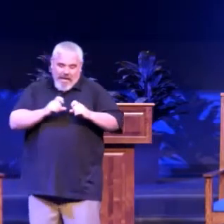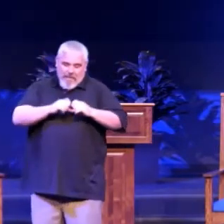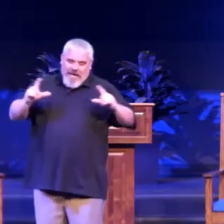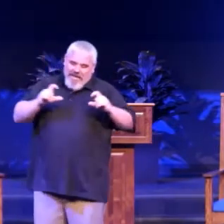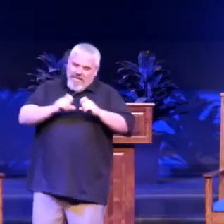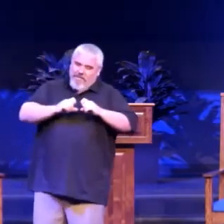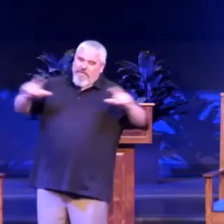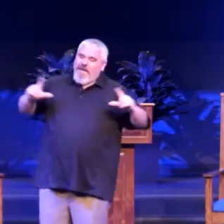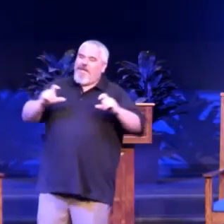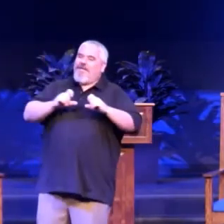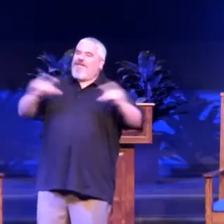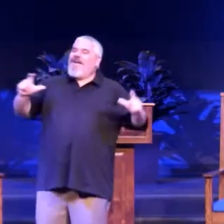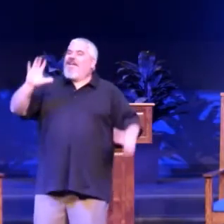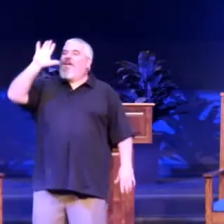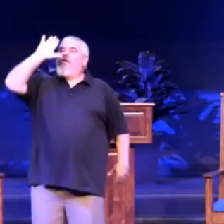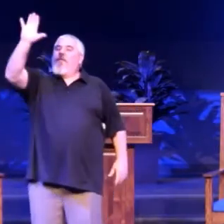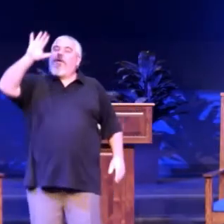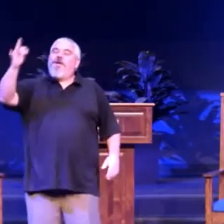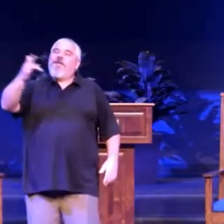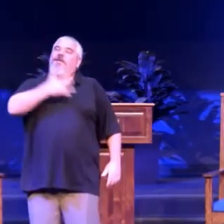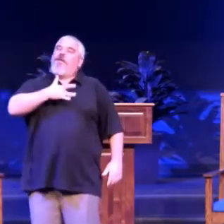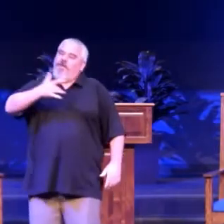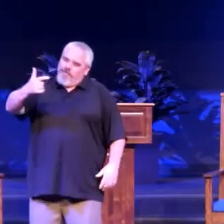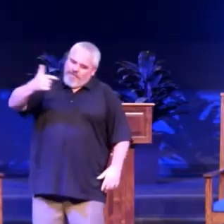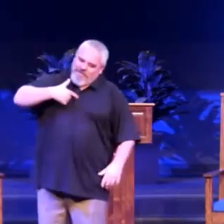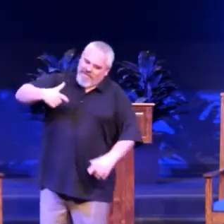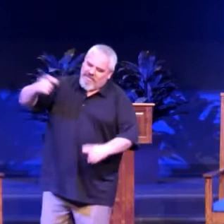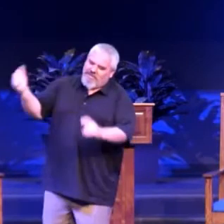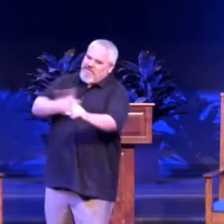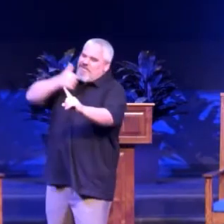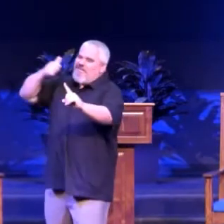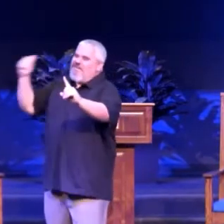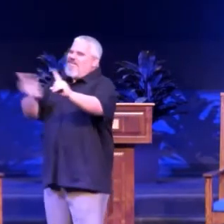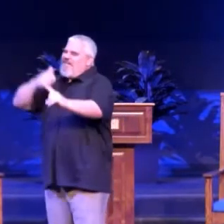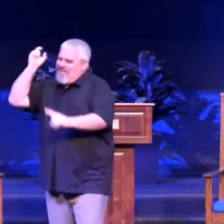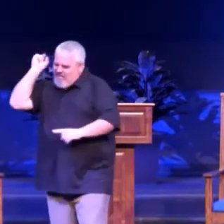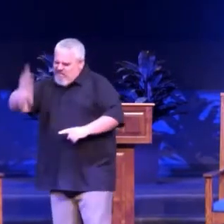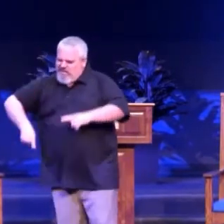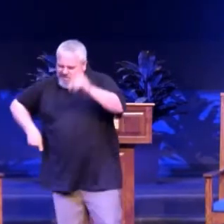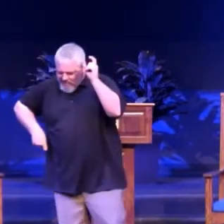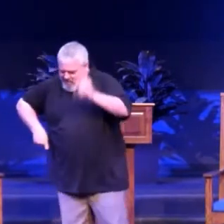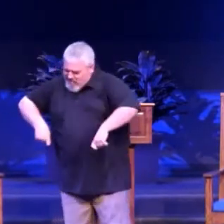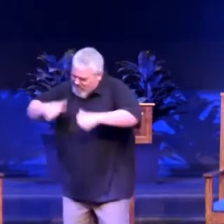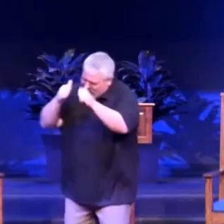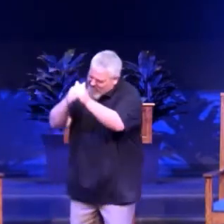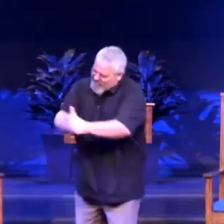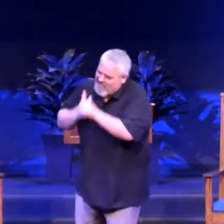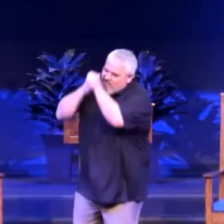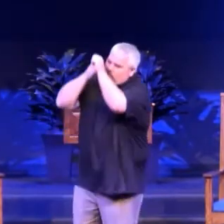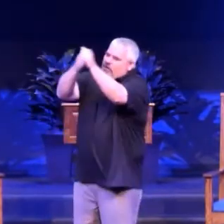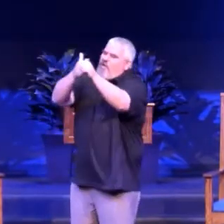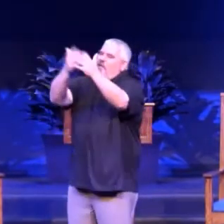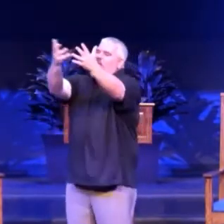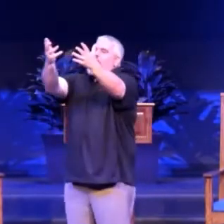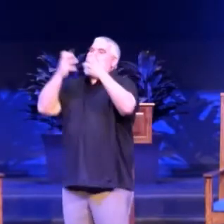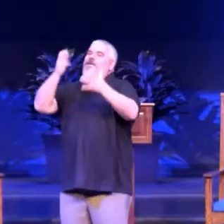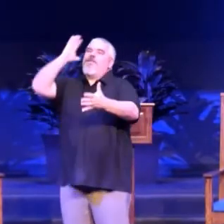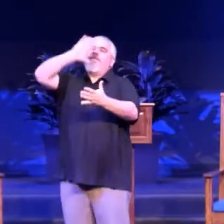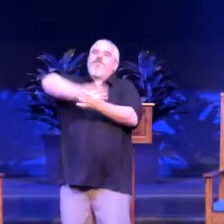God, I'm running for your heart I'm running for your heart Till I am a soul